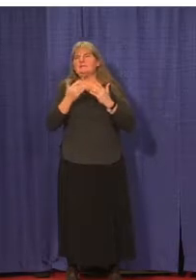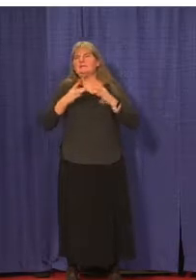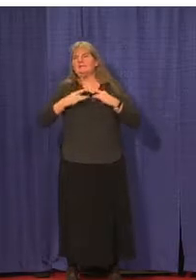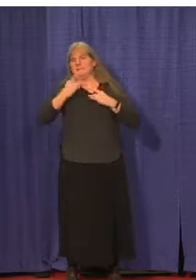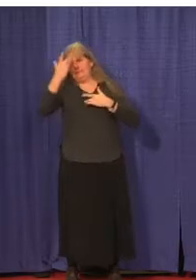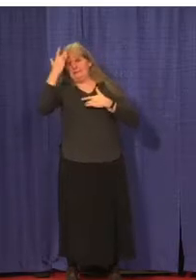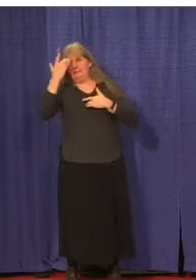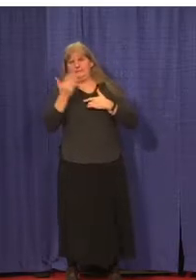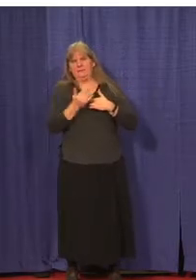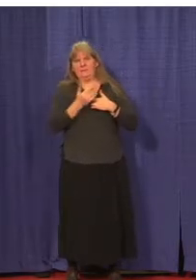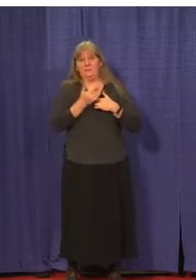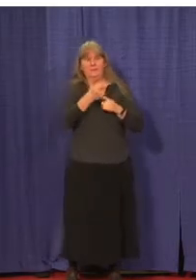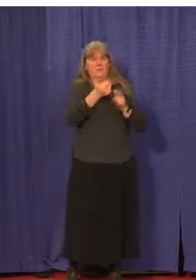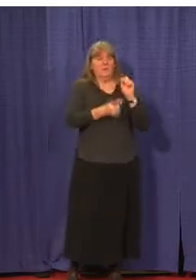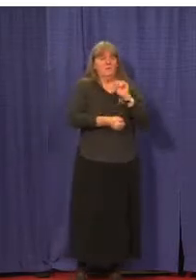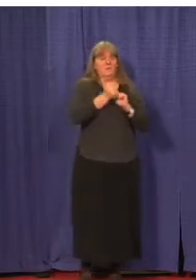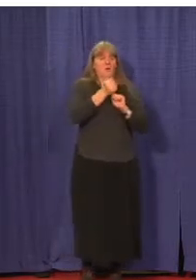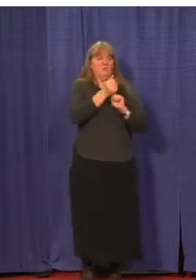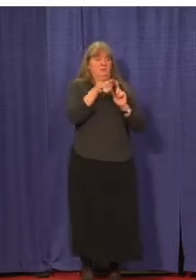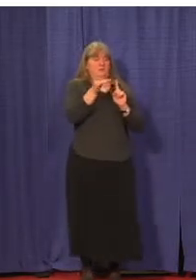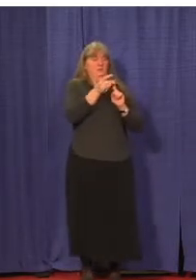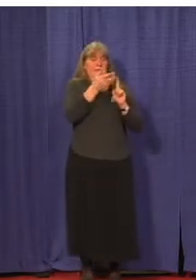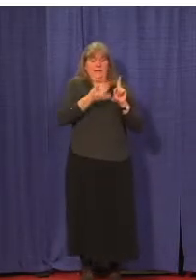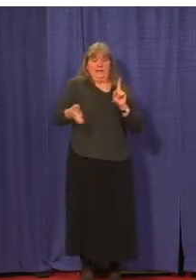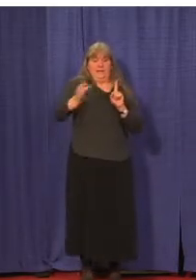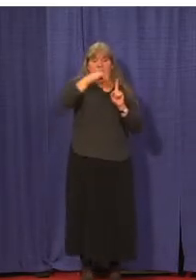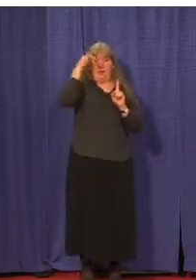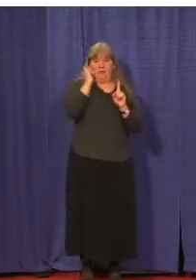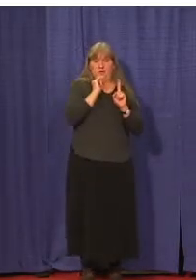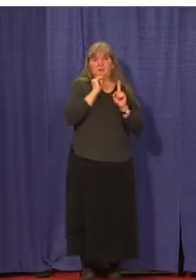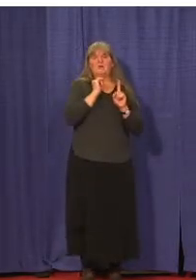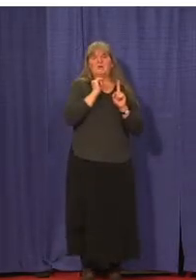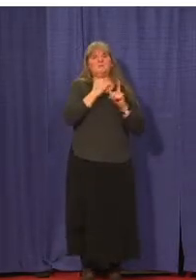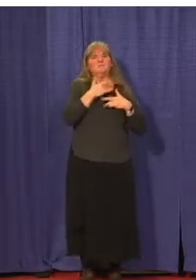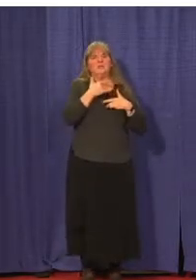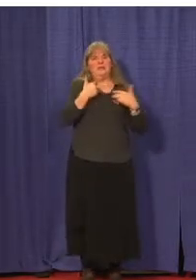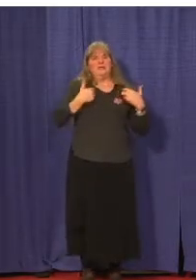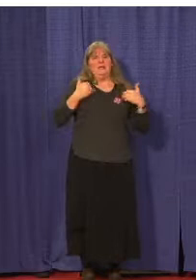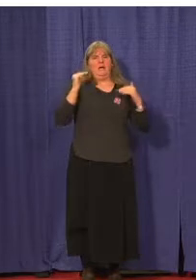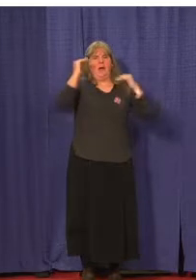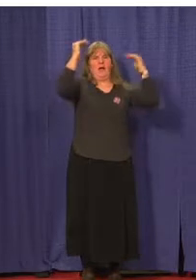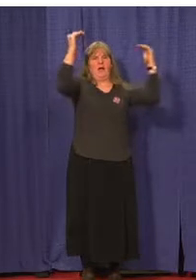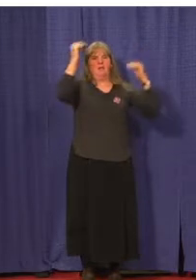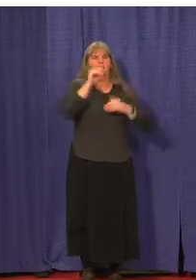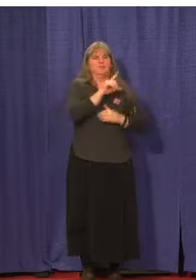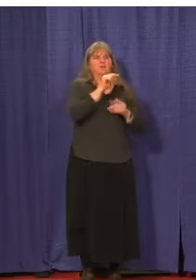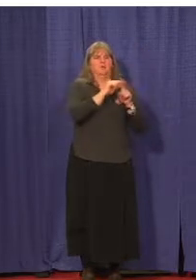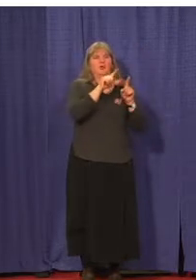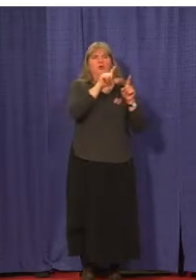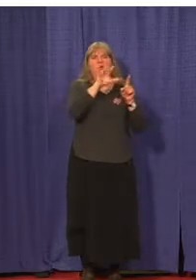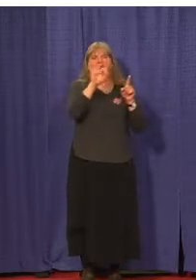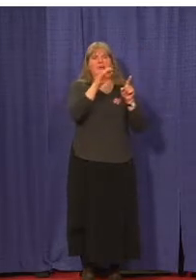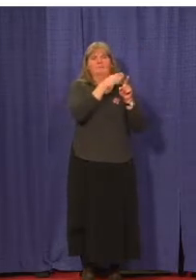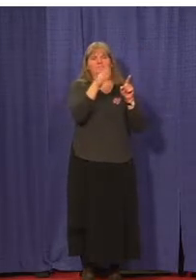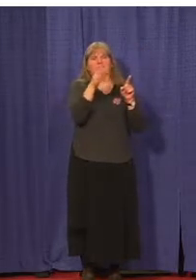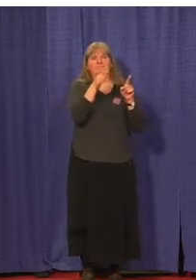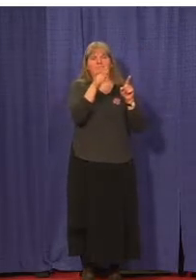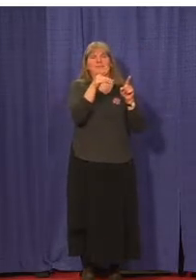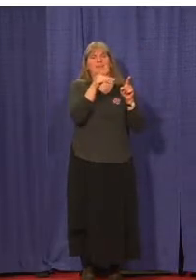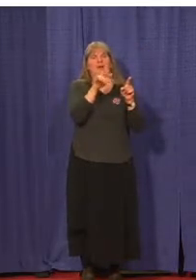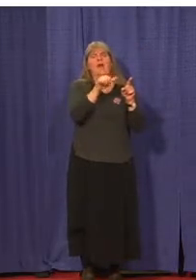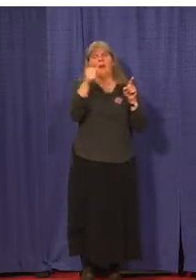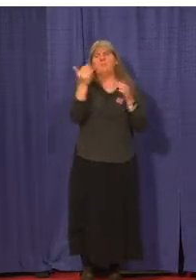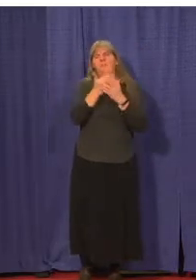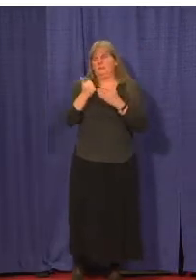in young adults. And this is a pattern that we see in the rest of the country as well. So really what we're seeing in Yukon reflects